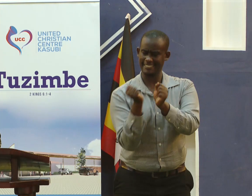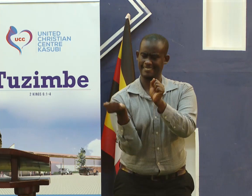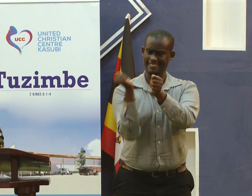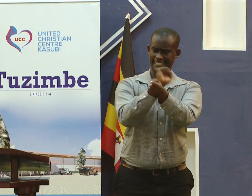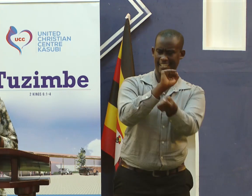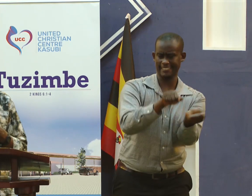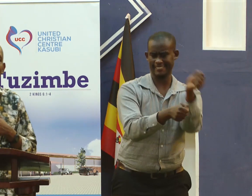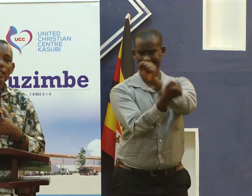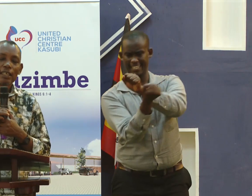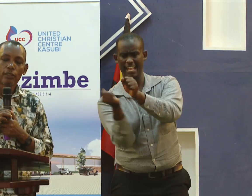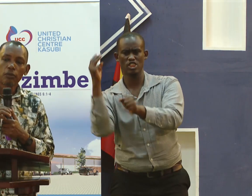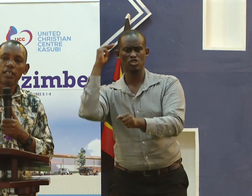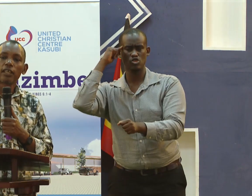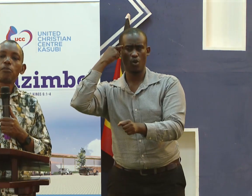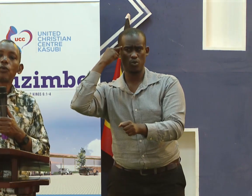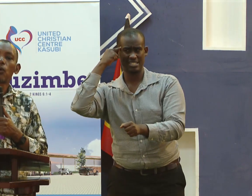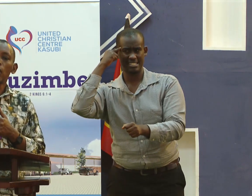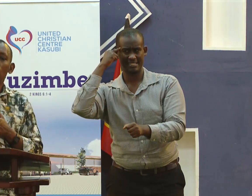exchange our thoughts